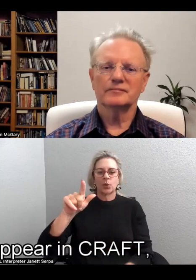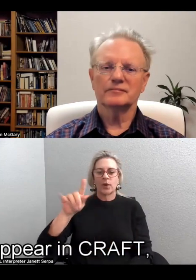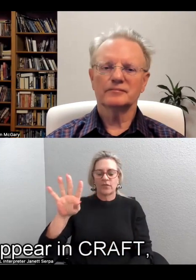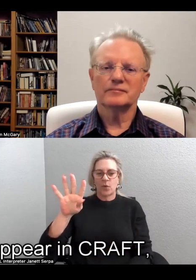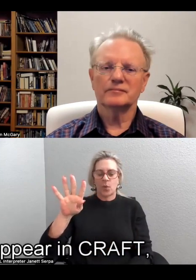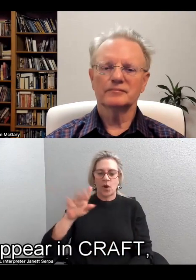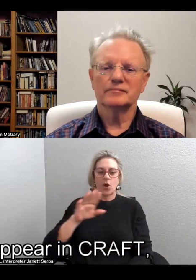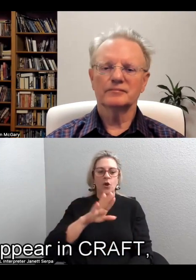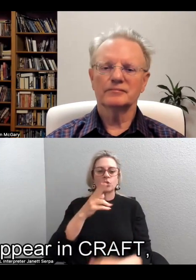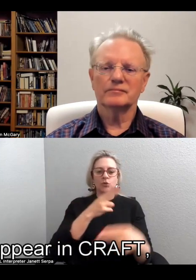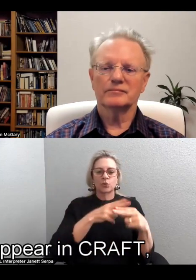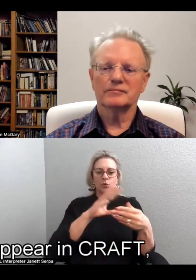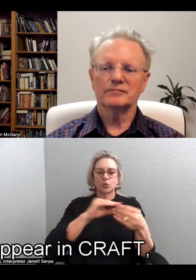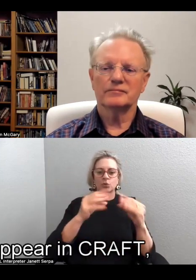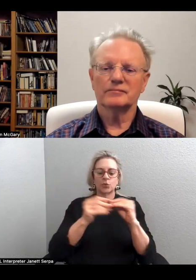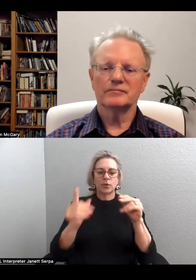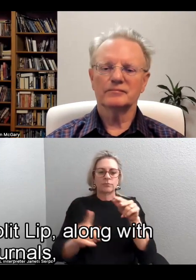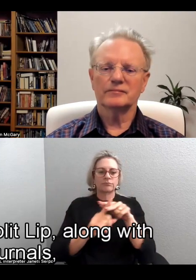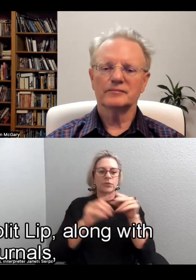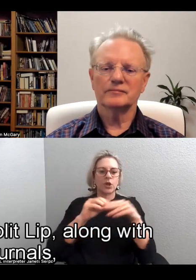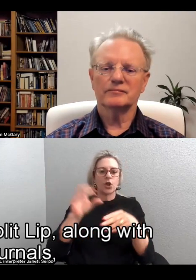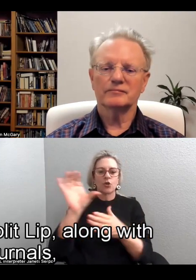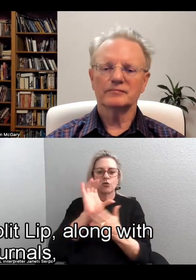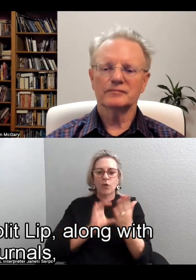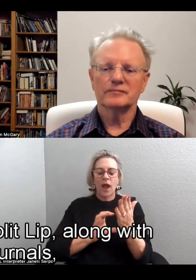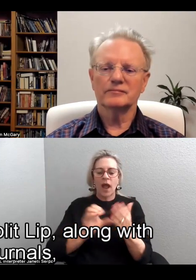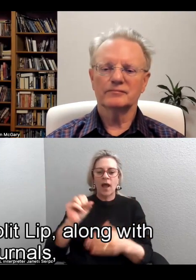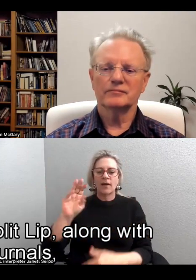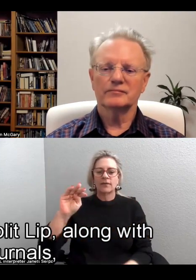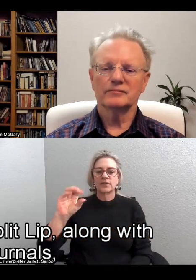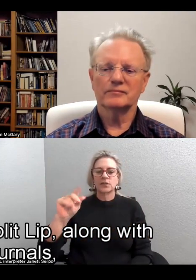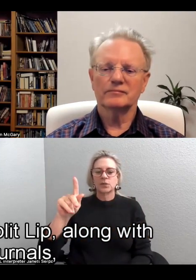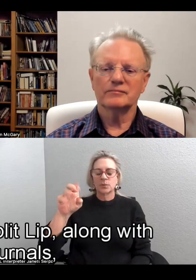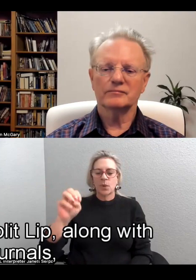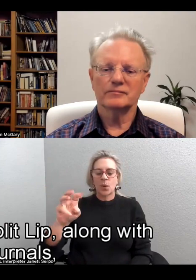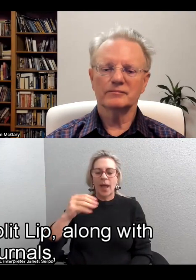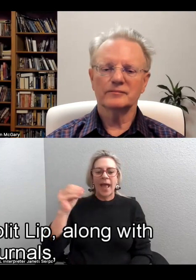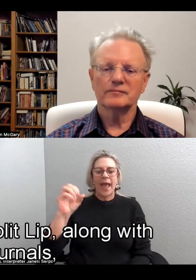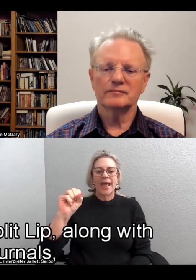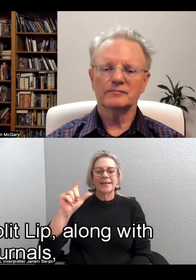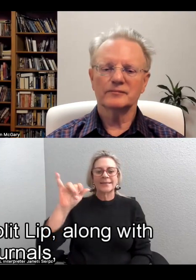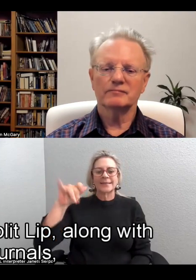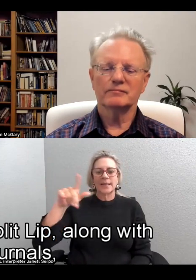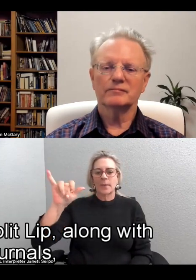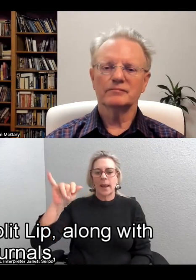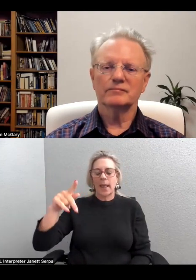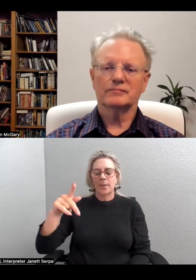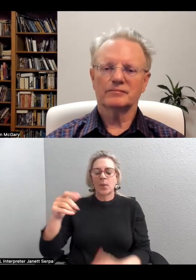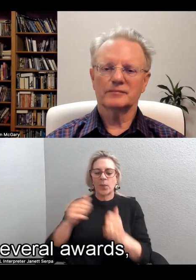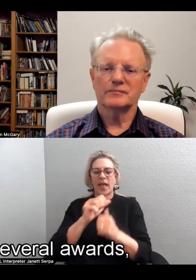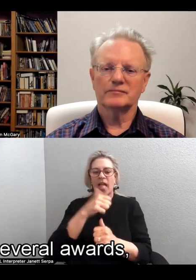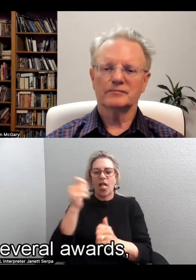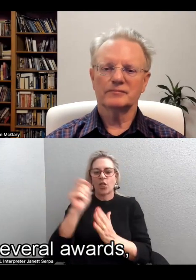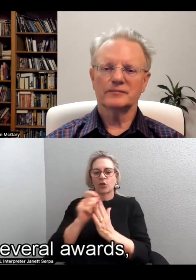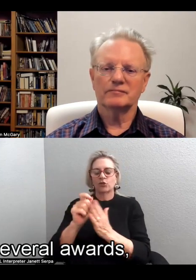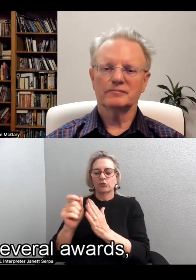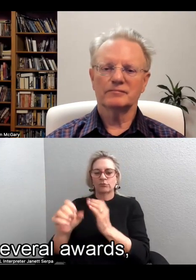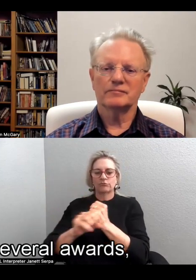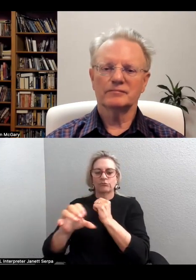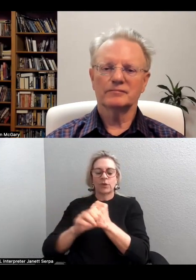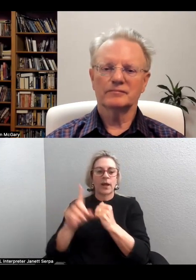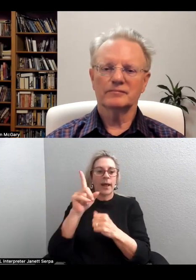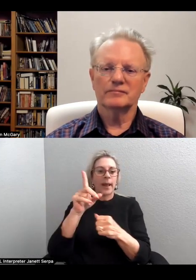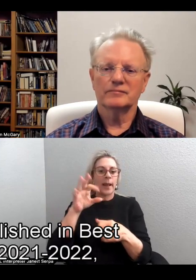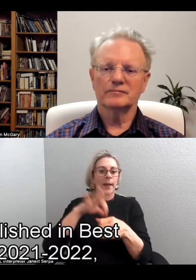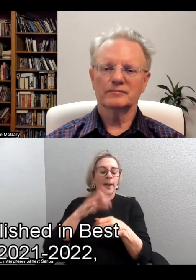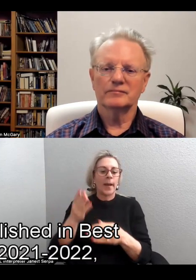short pieces appear in Craft, Smoke Long, and Slip Lip, along with other journals. Nominated for several